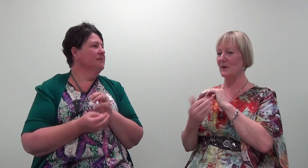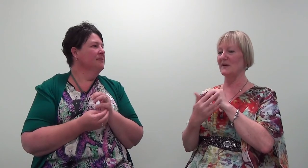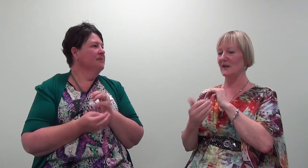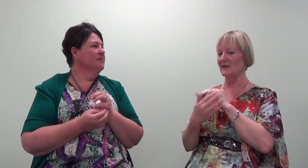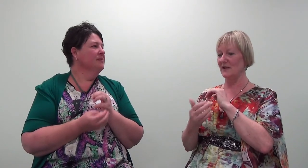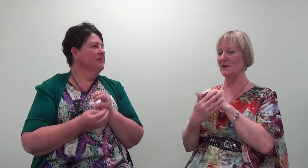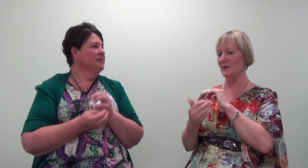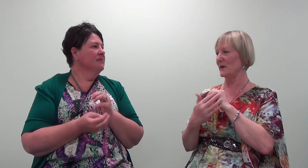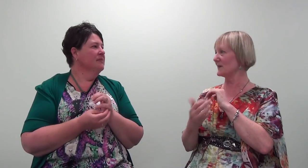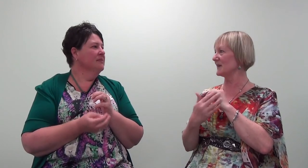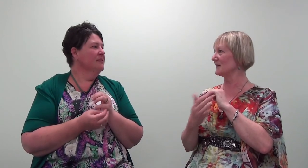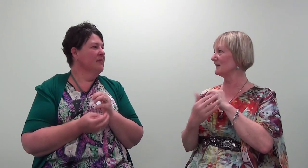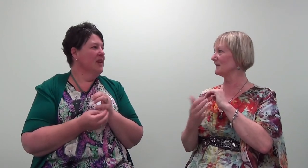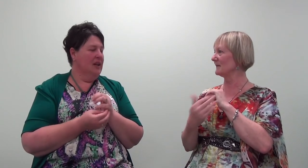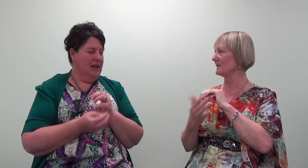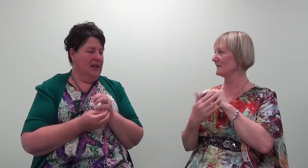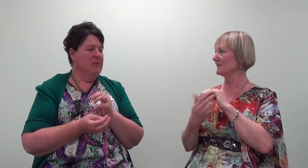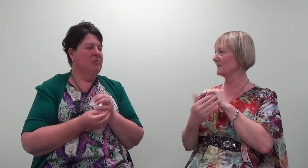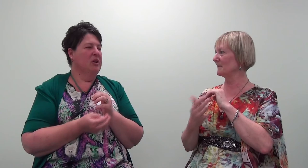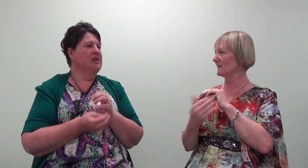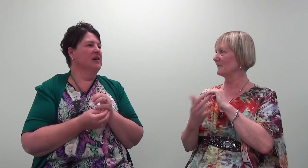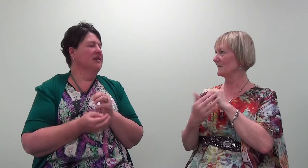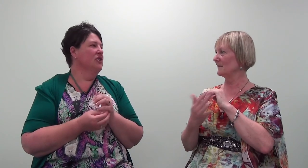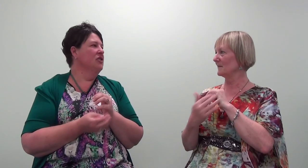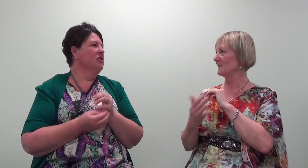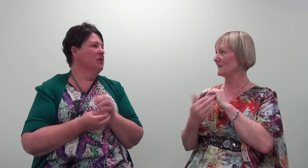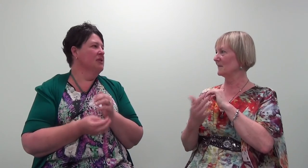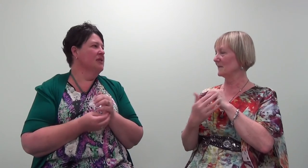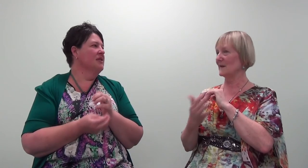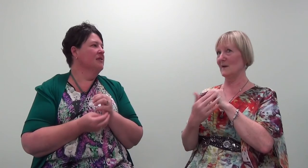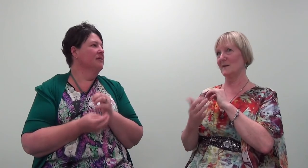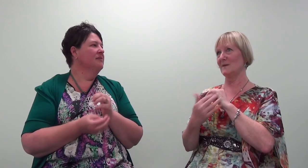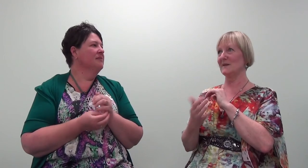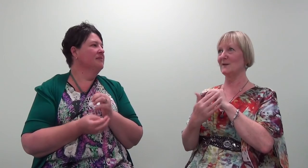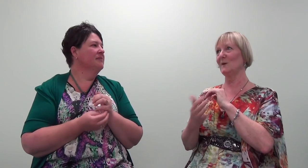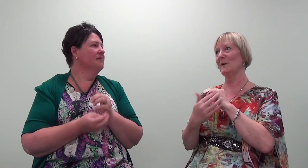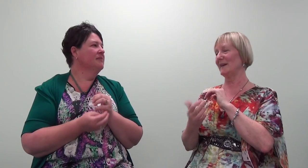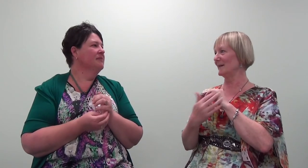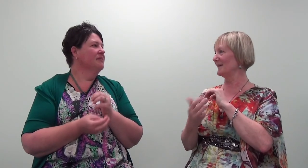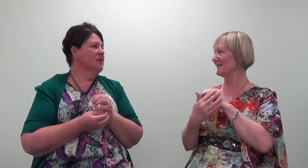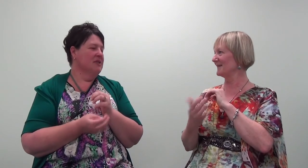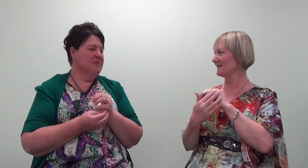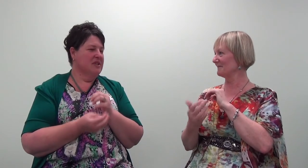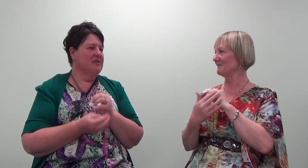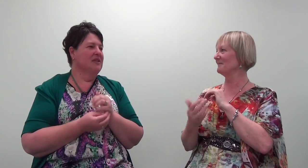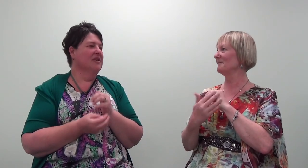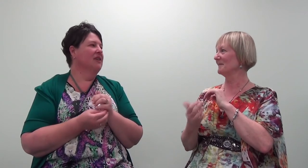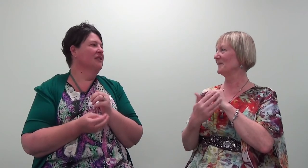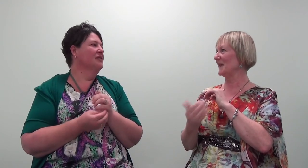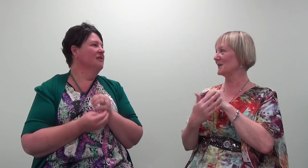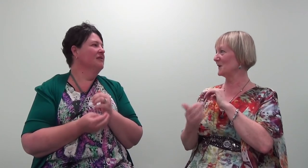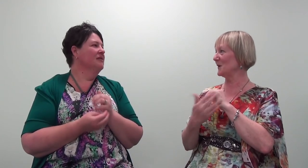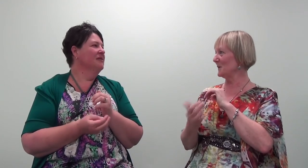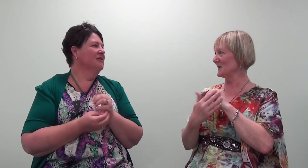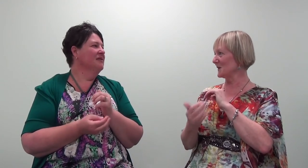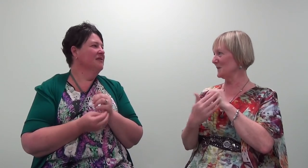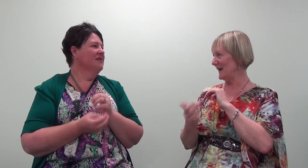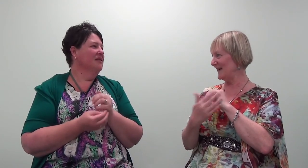body to continue to process it. I allow my body to continue to process it. Because I'm still learning. Because I'm still learning. That's what human's all about.